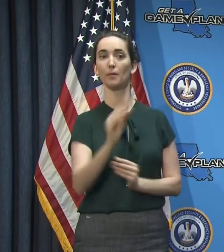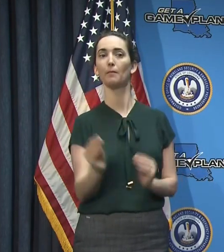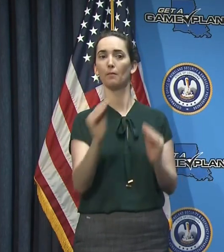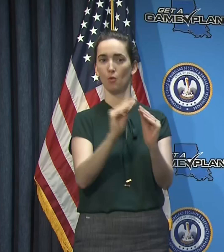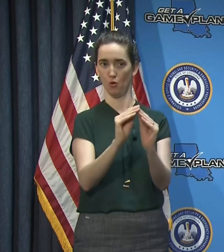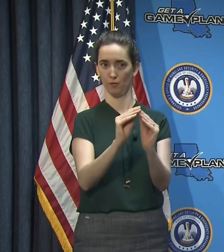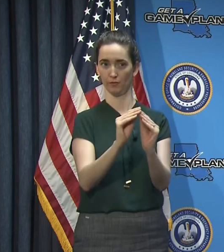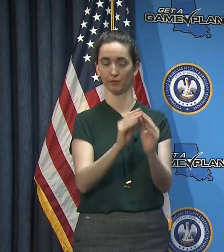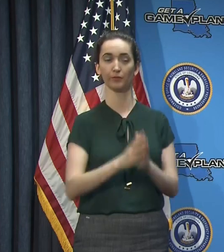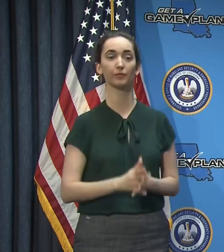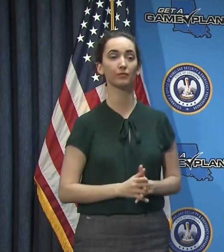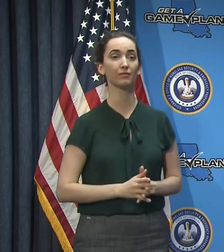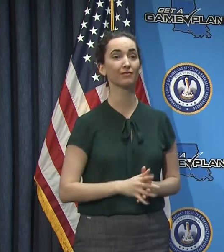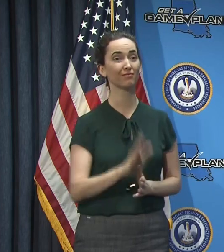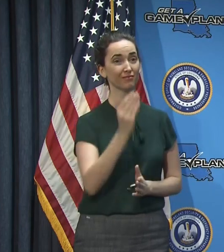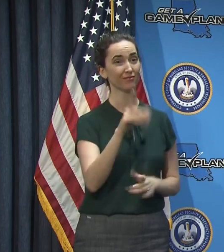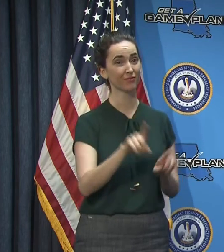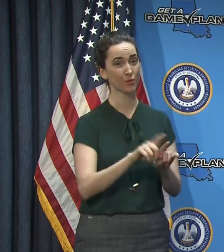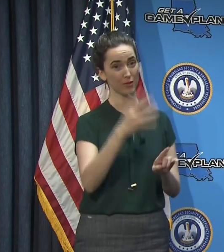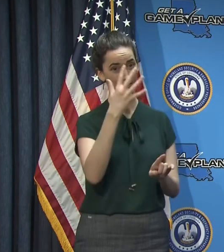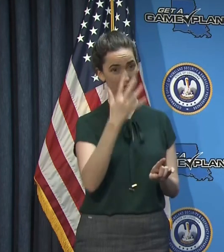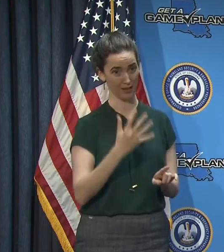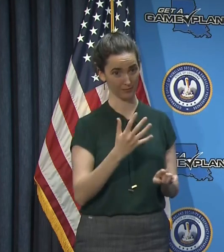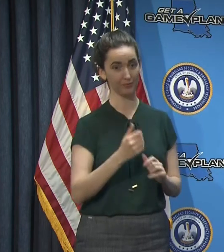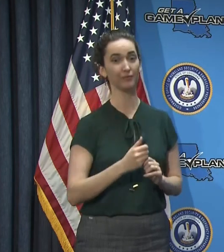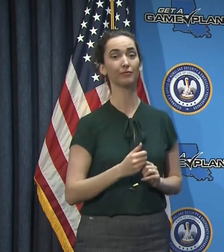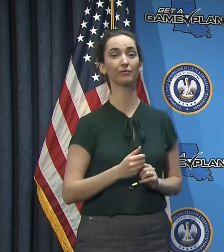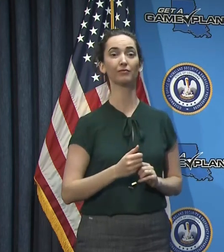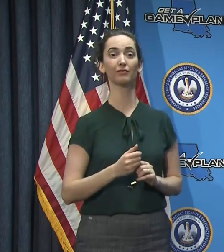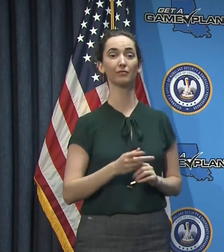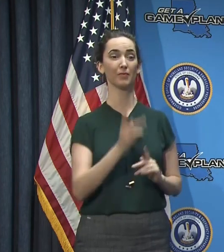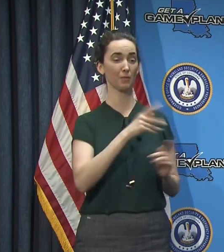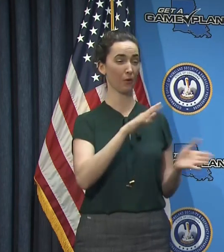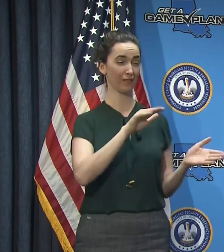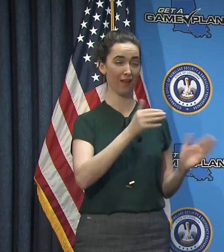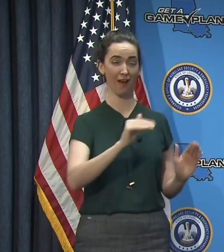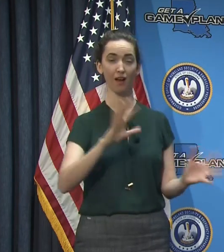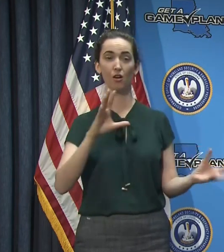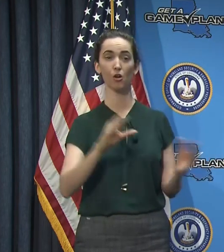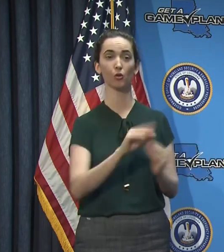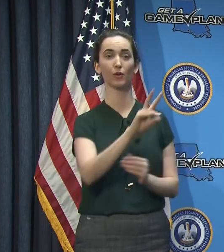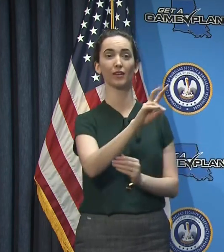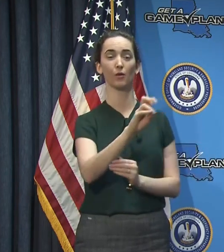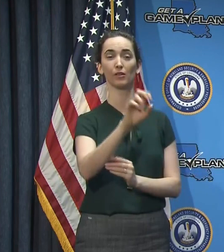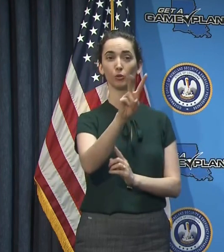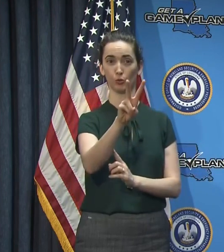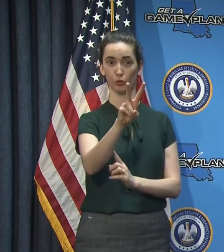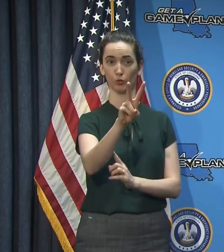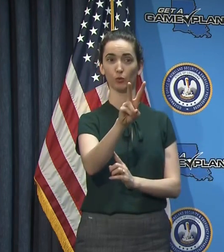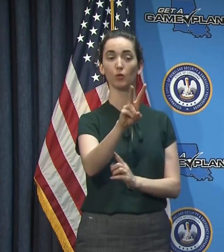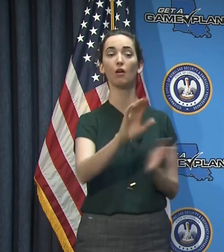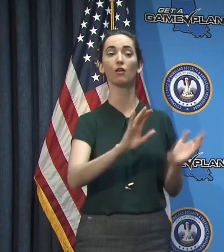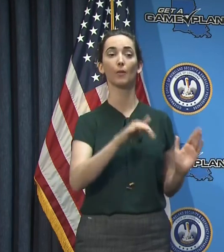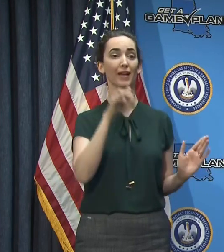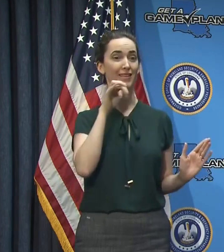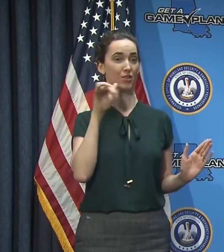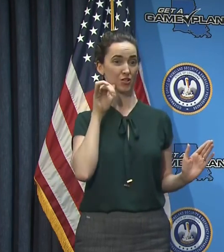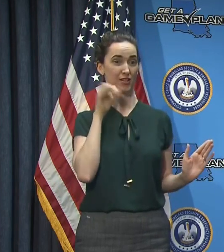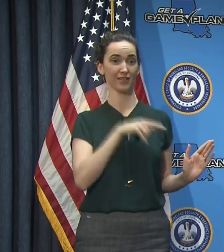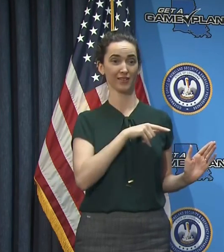sadly, we have 702 total deaths in Louisiana. That's an increase of 50